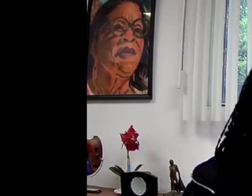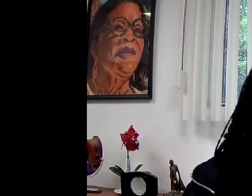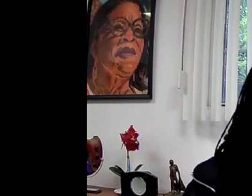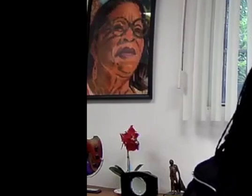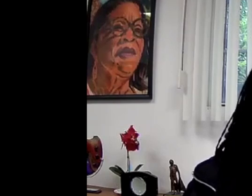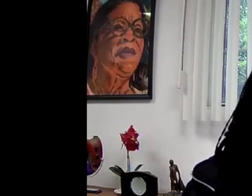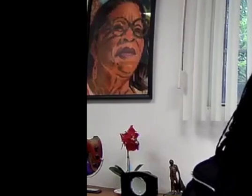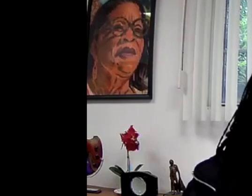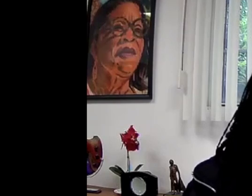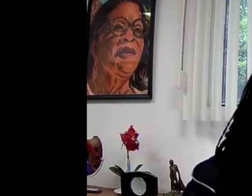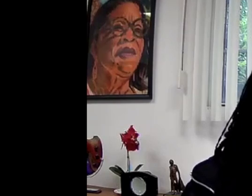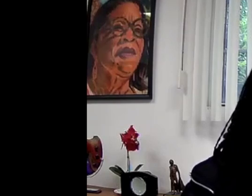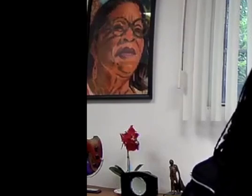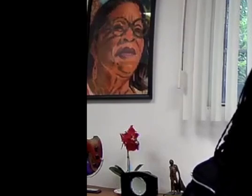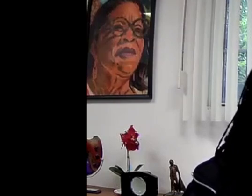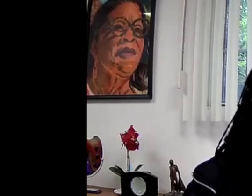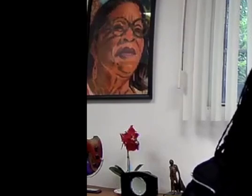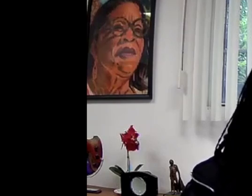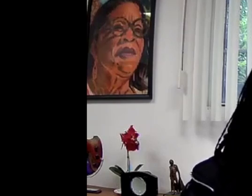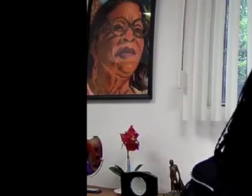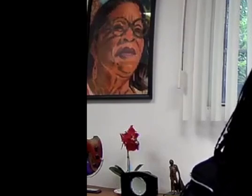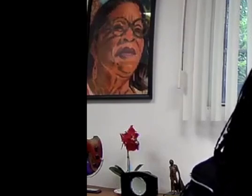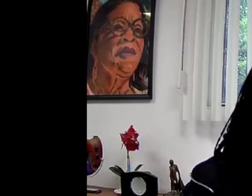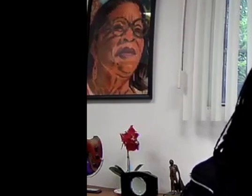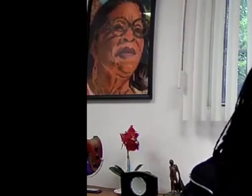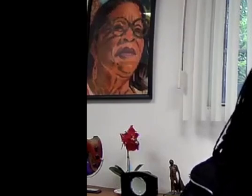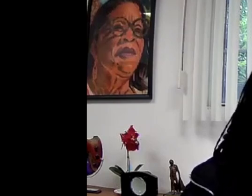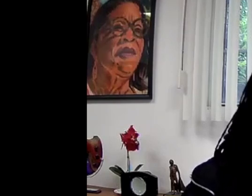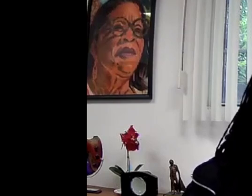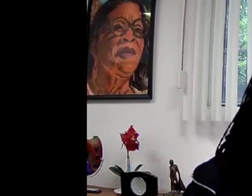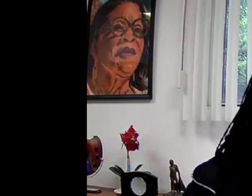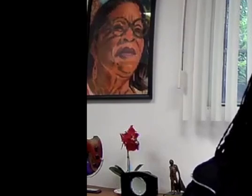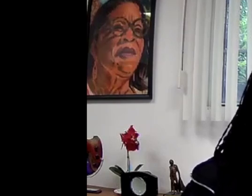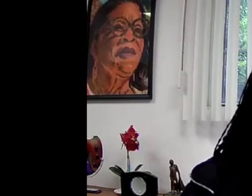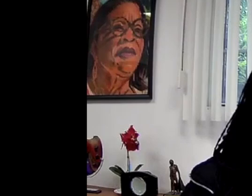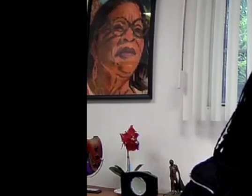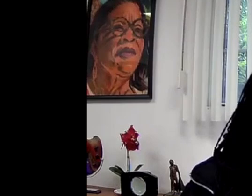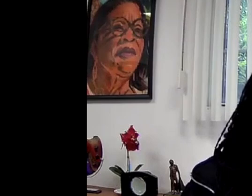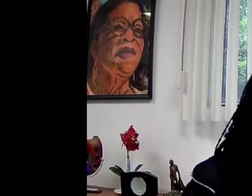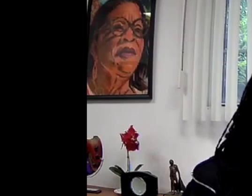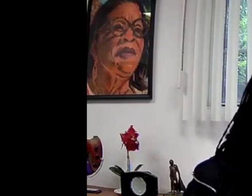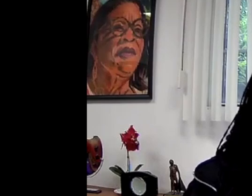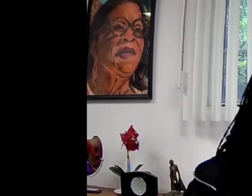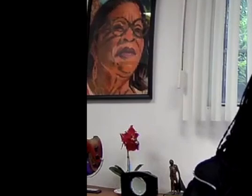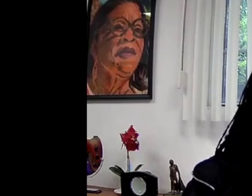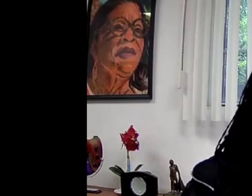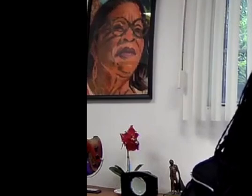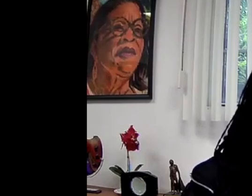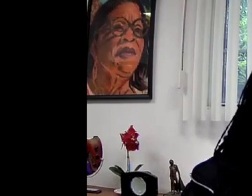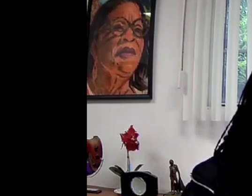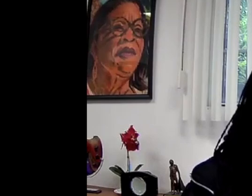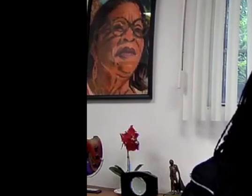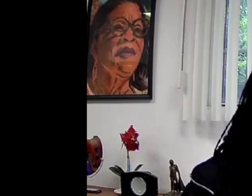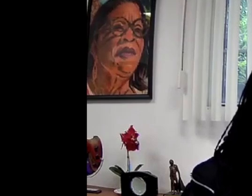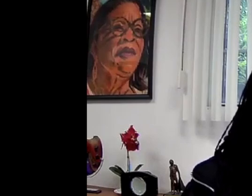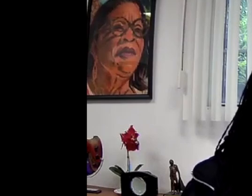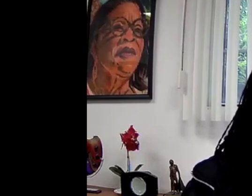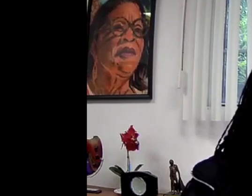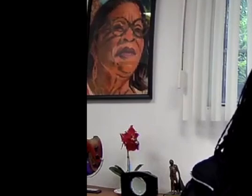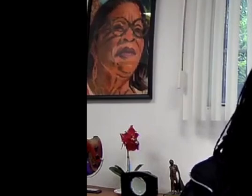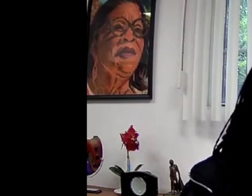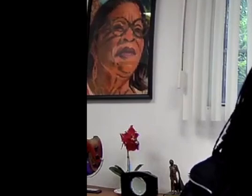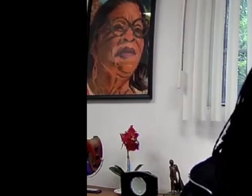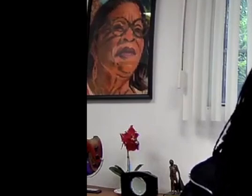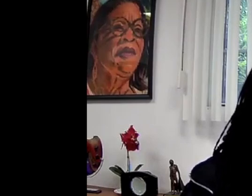a really tough life from childhood up until adulthood. But I hung on